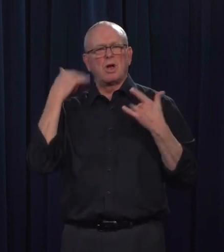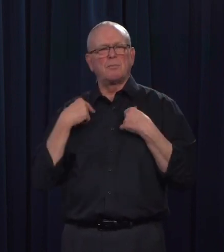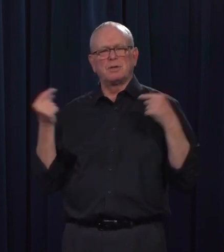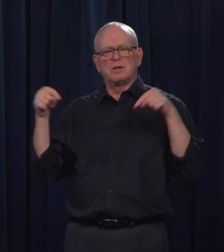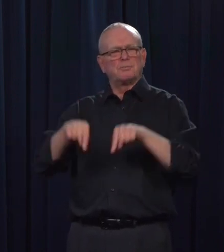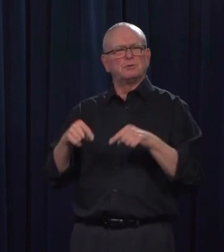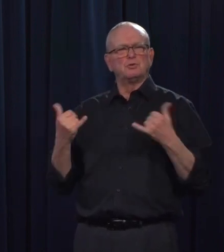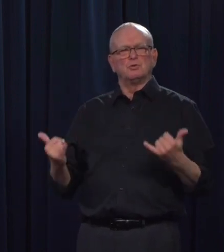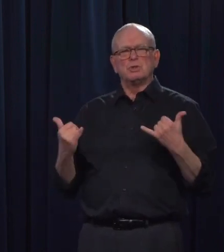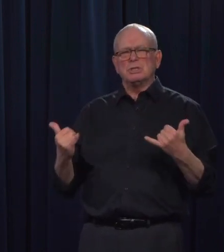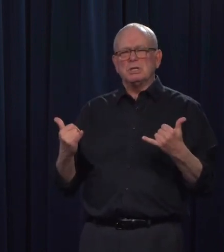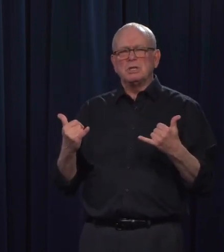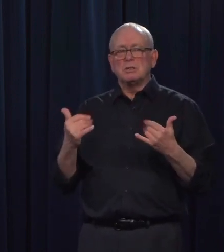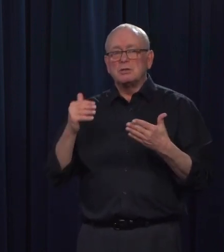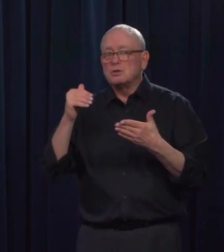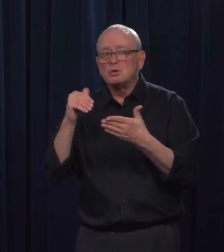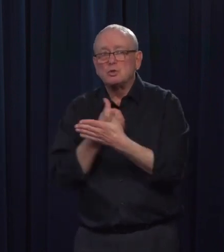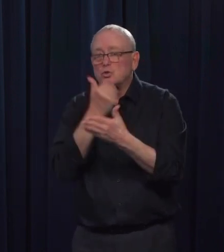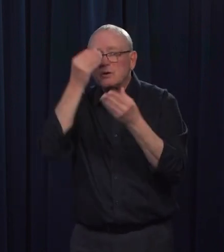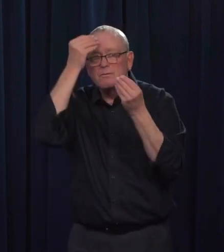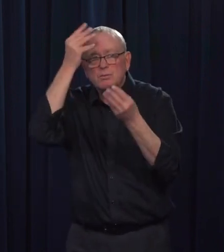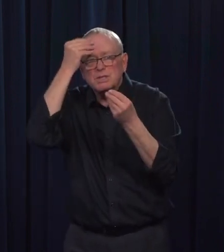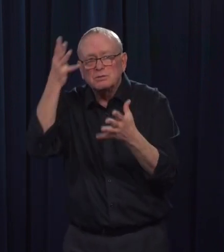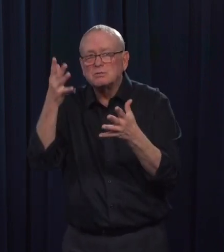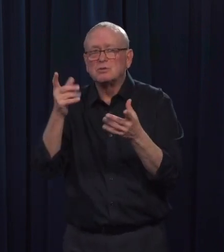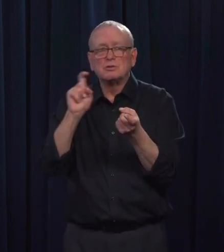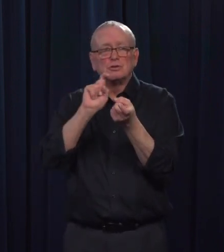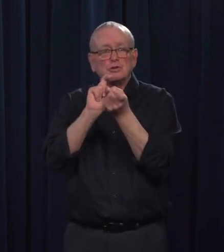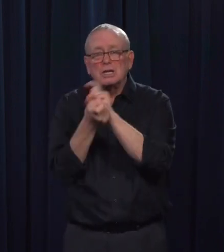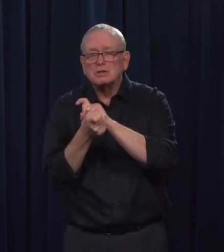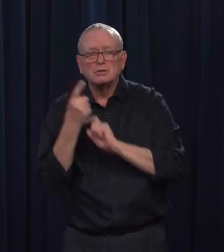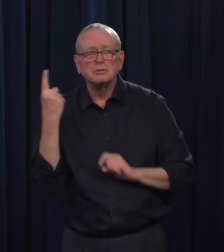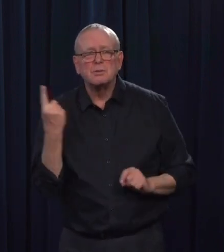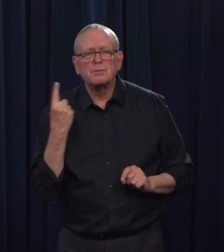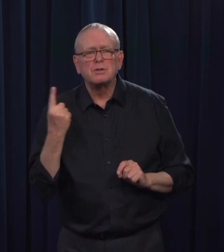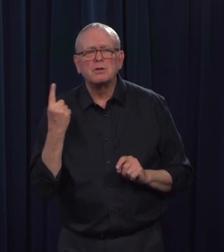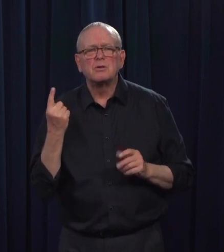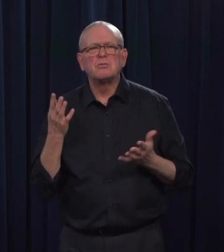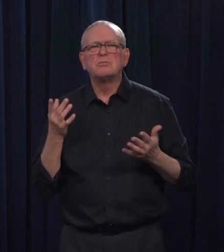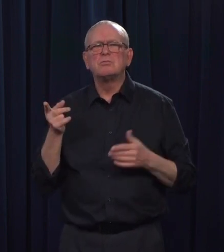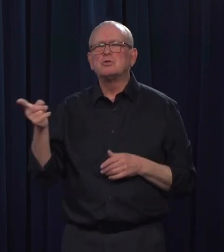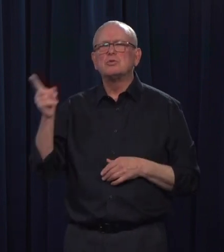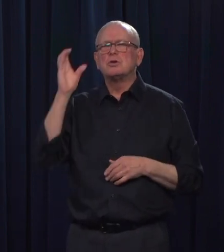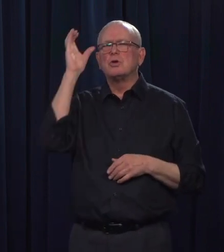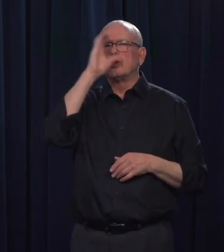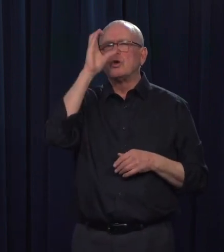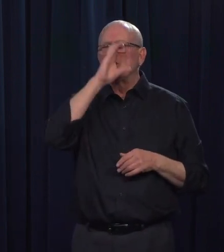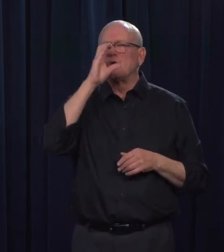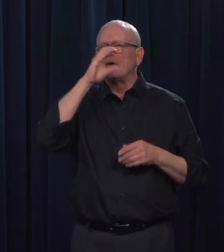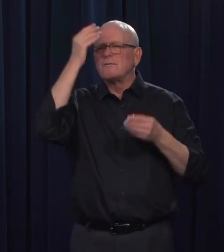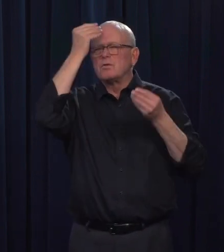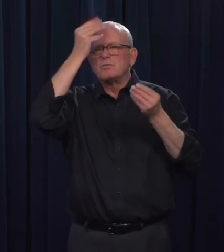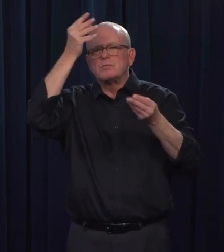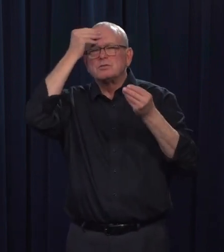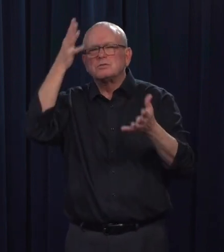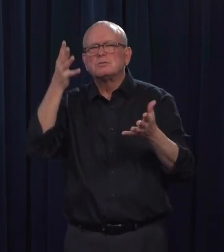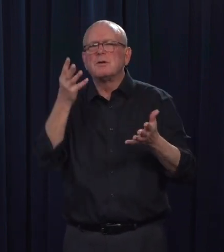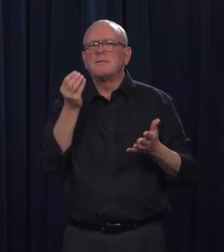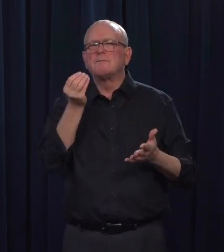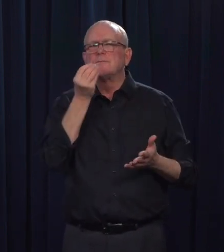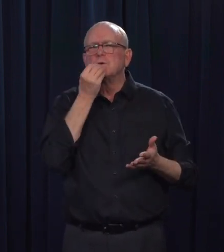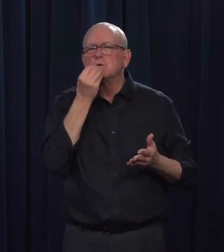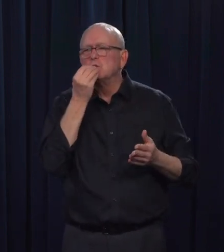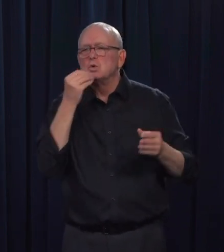supplies? Is she looking for more information about how things are moving around, or did you actually change any policy?